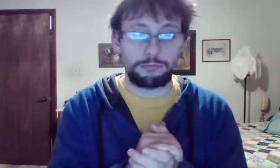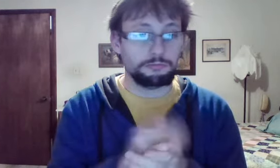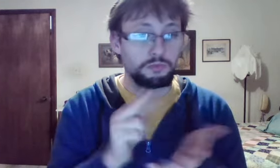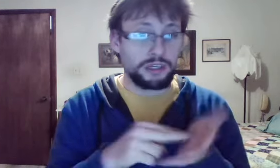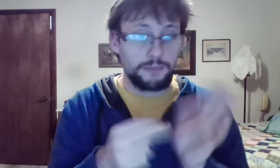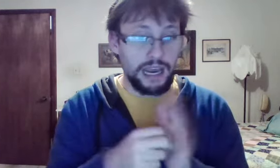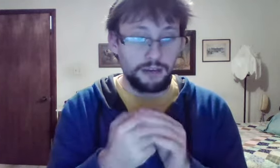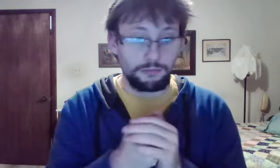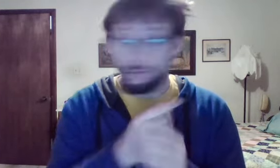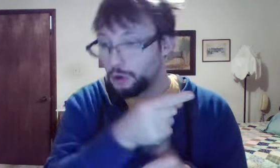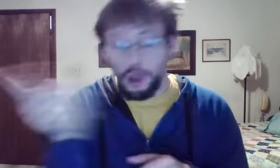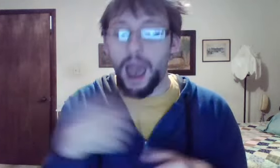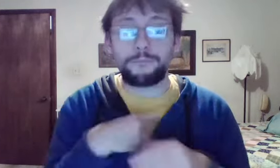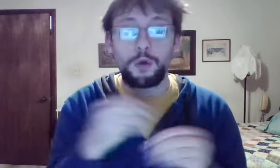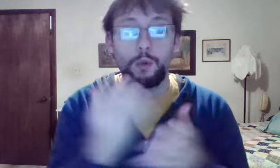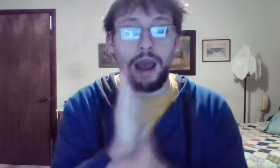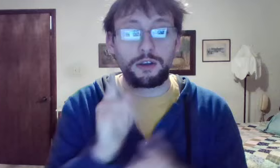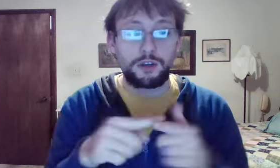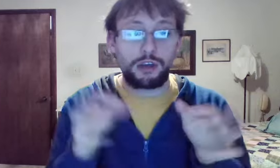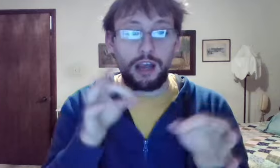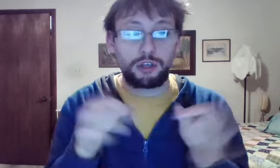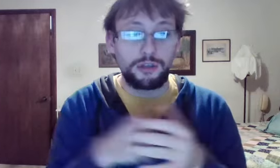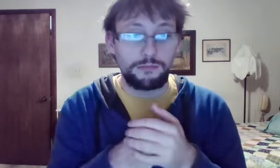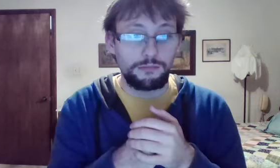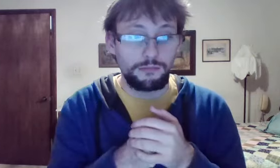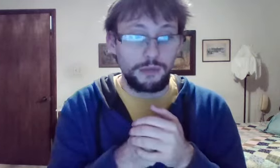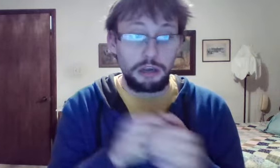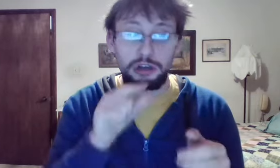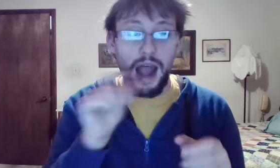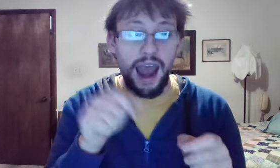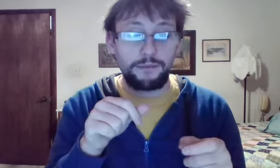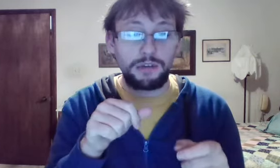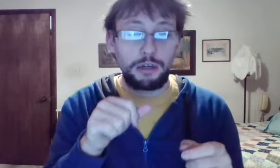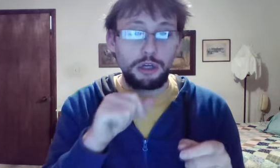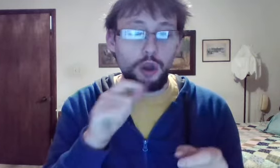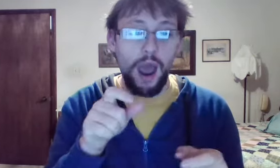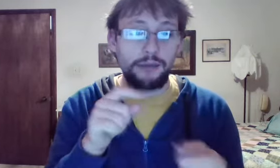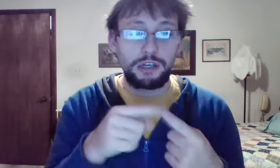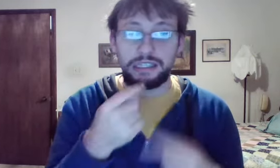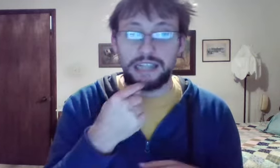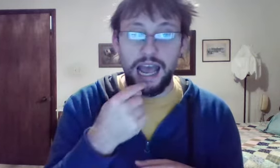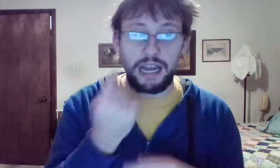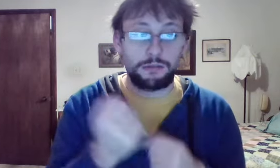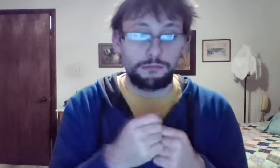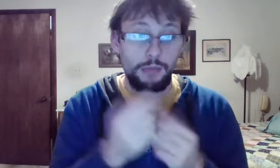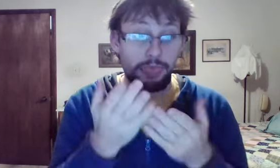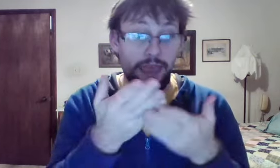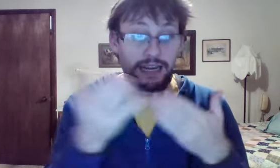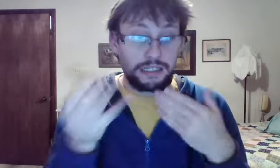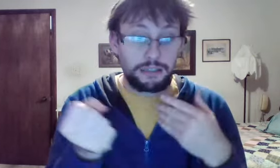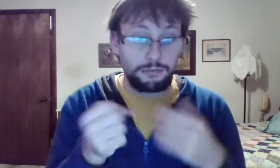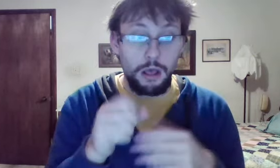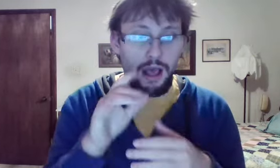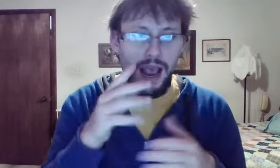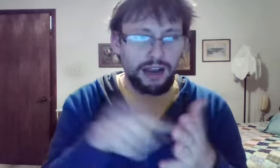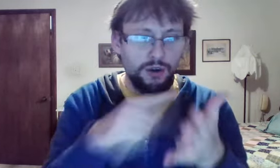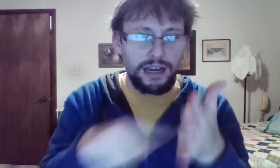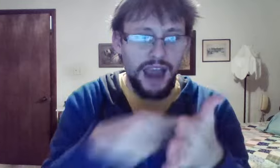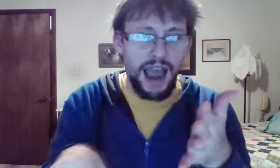Which means you have no way to judge. You don't have to say things. Quick eye